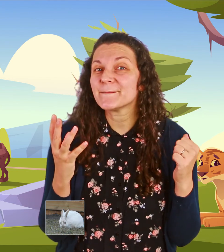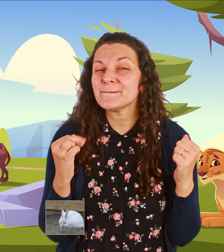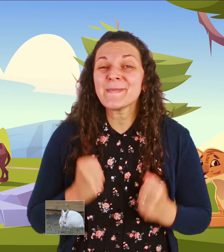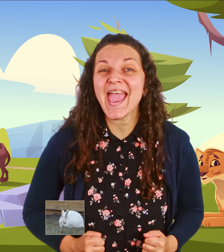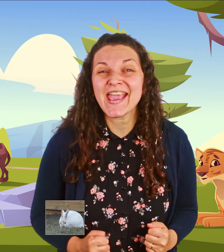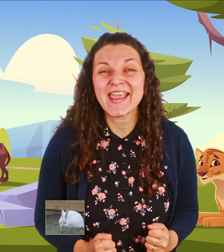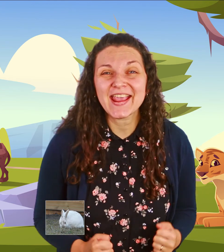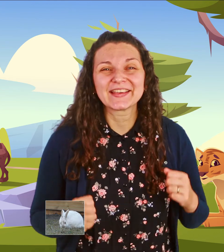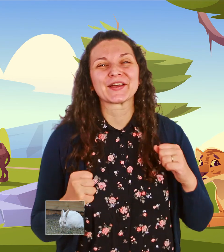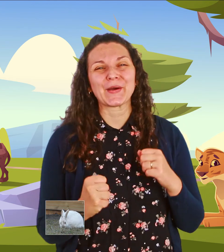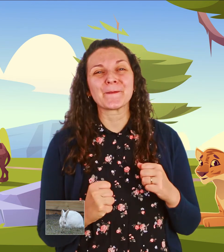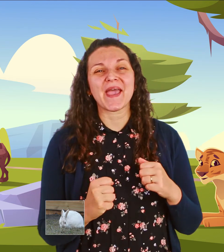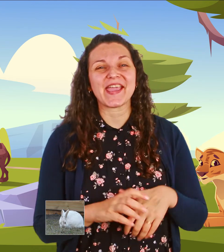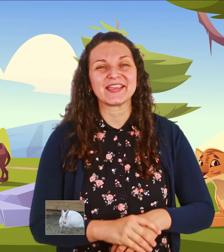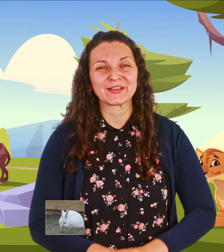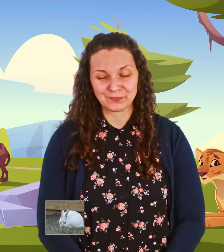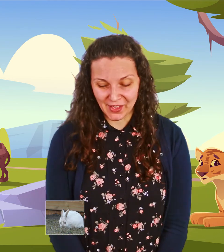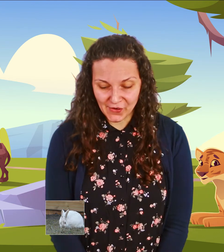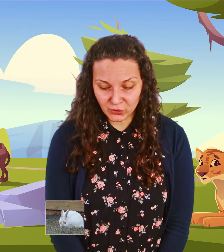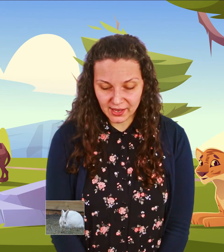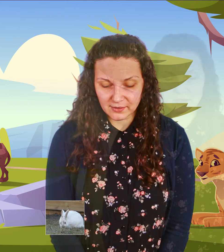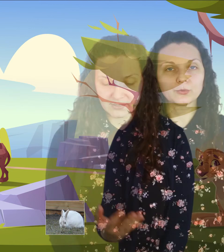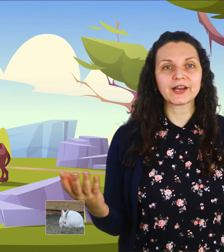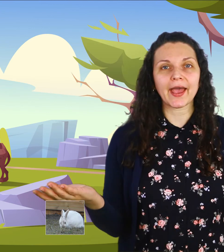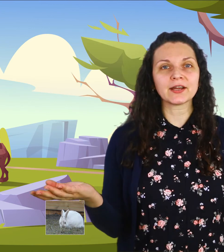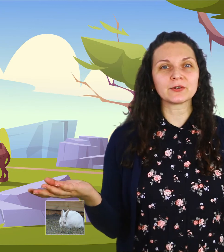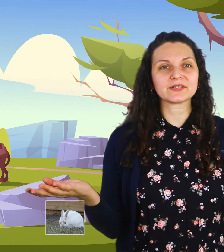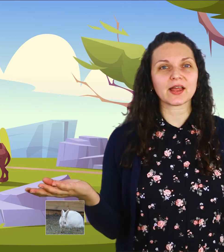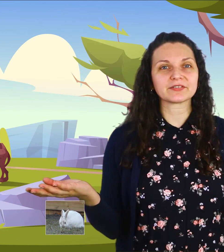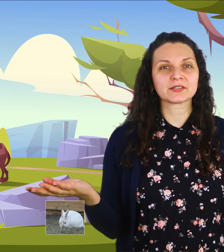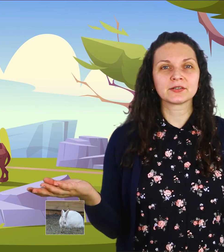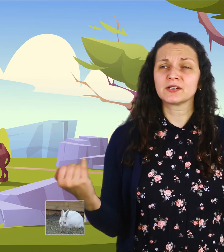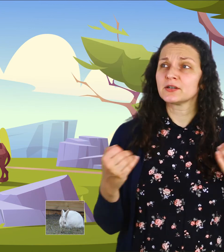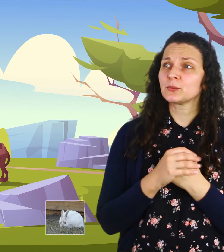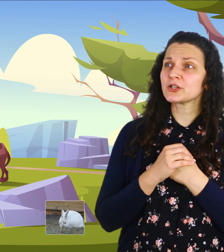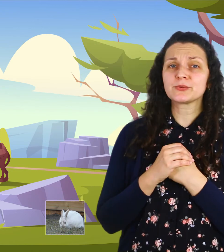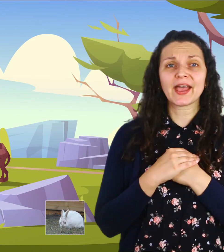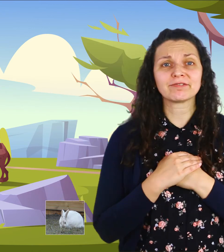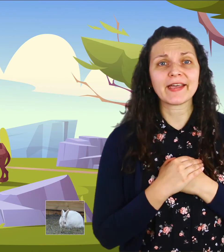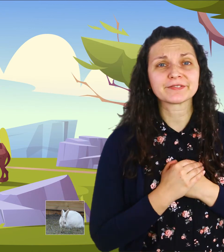mane. A mane. Okay. What animal is left? What do we have left?